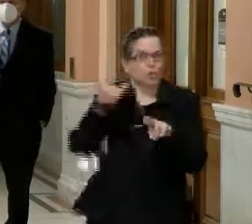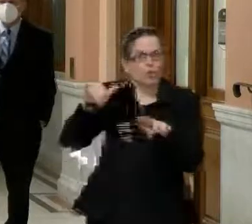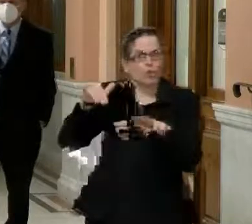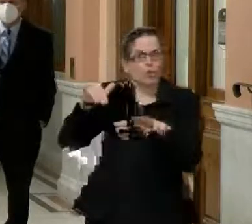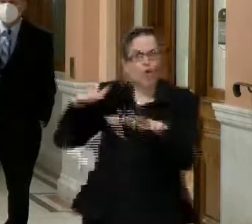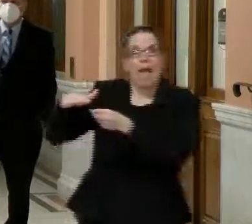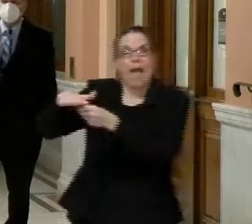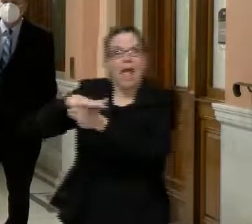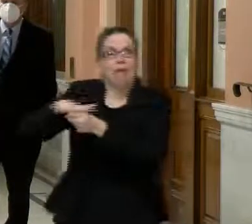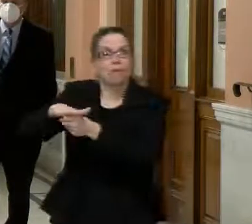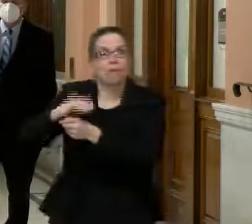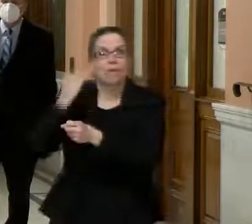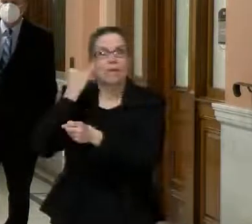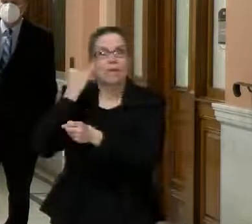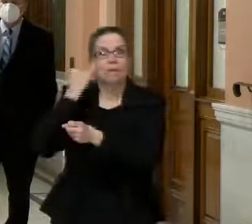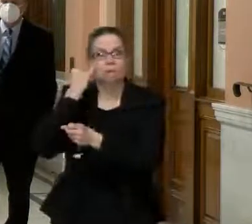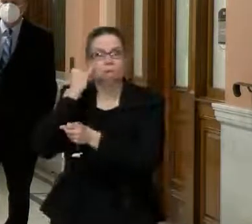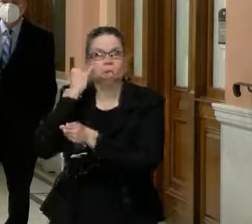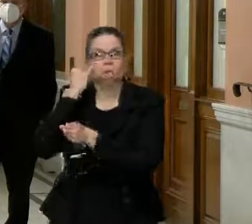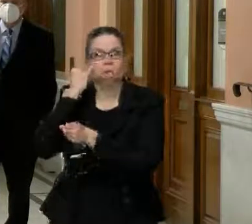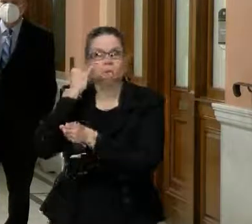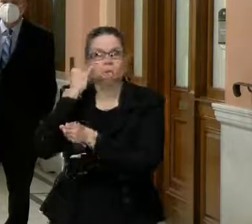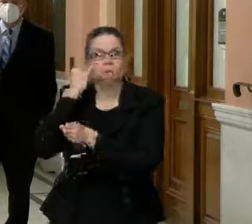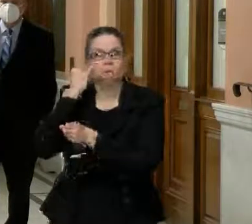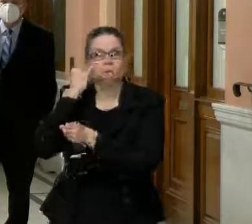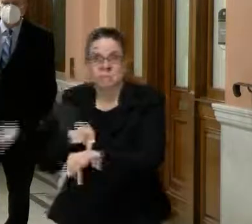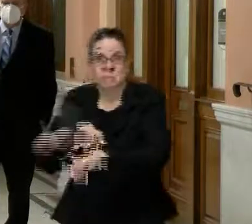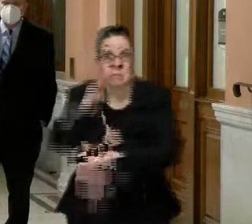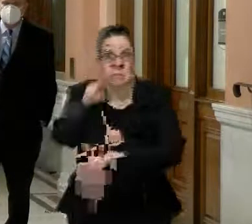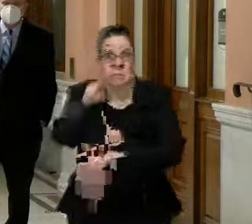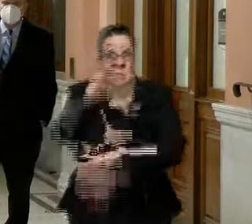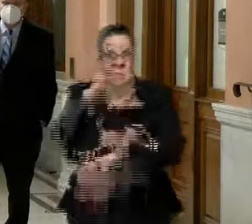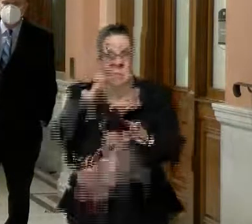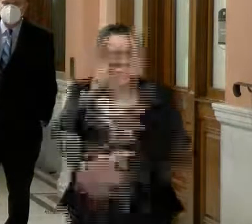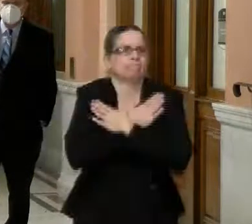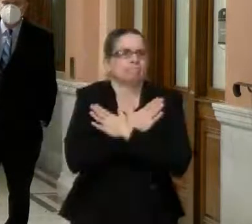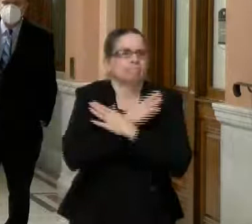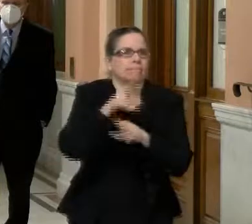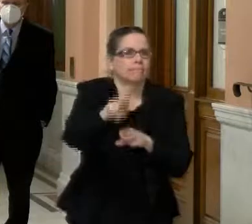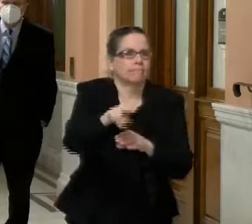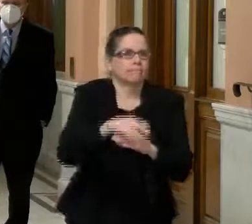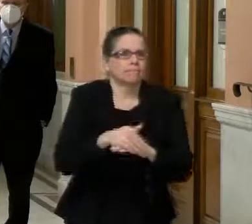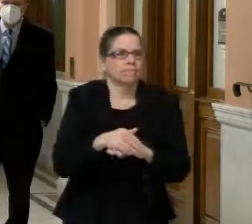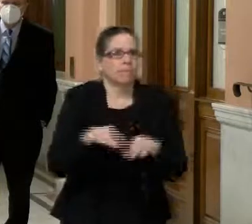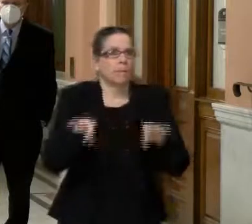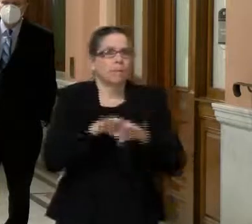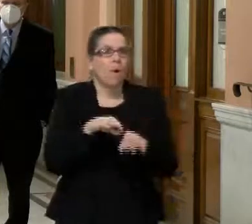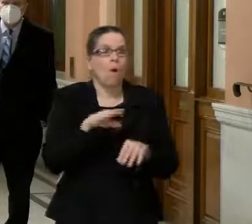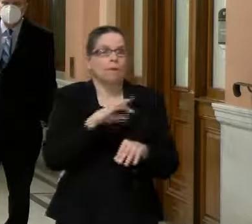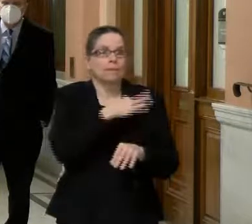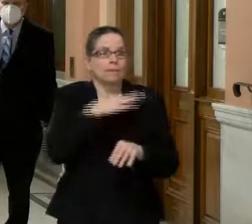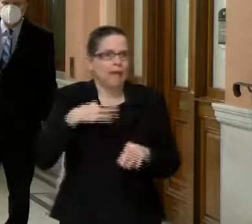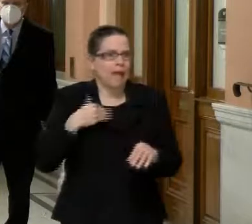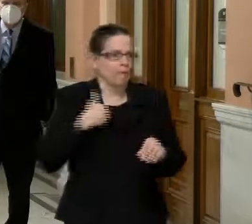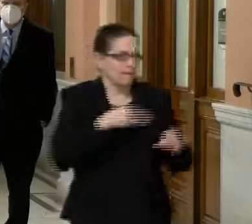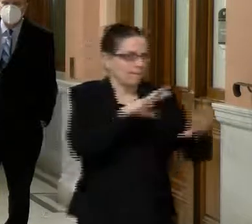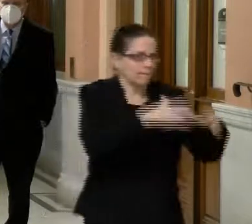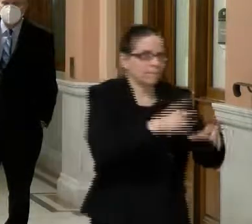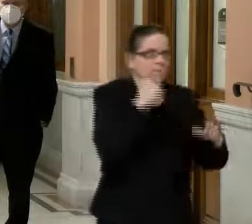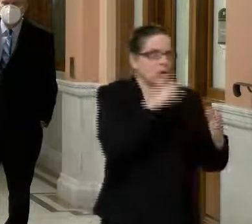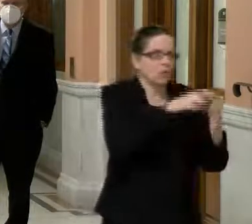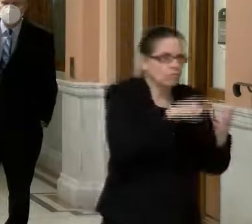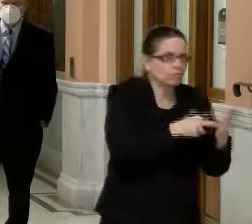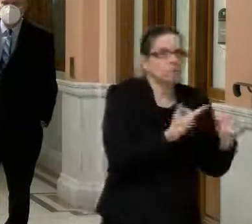reactions that they can be cared for and treated there. And then the support for that, uh, you know, break areas